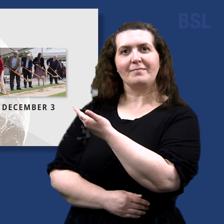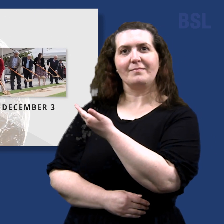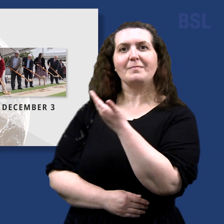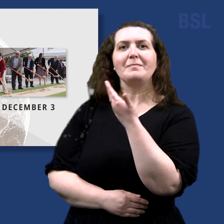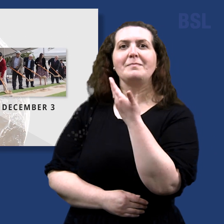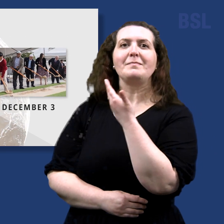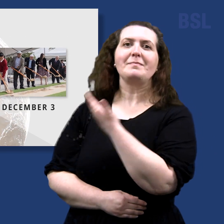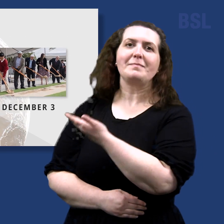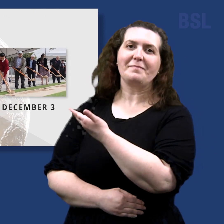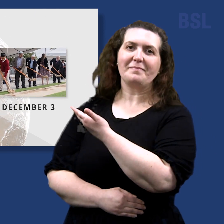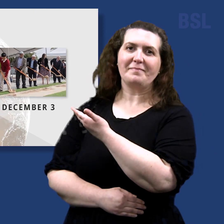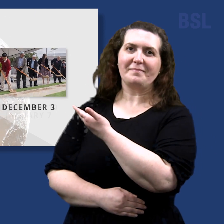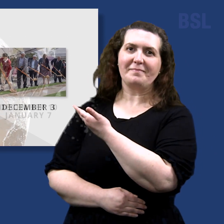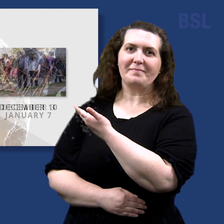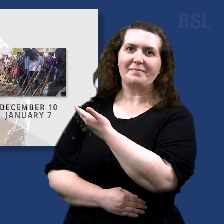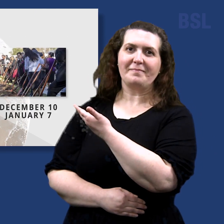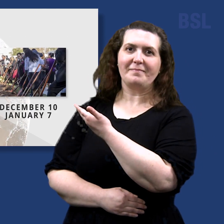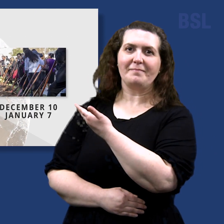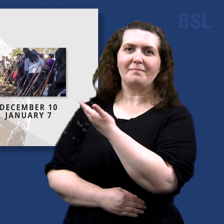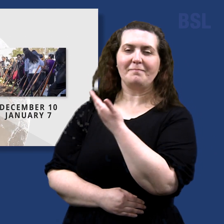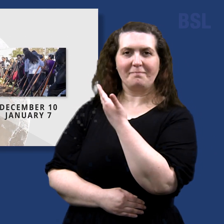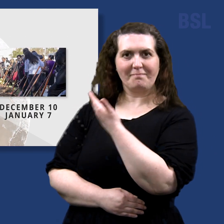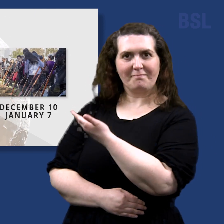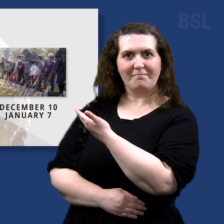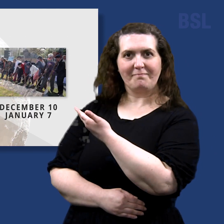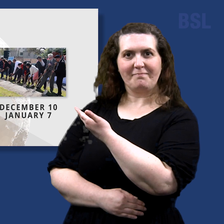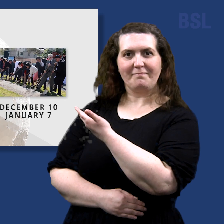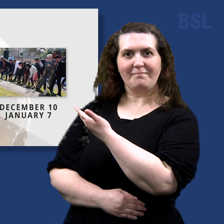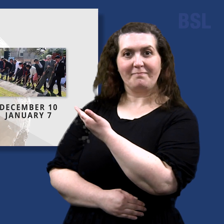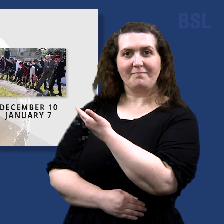City, Guatemala, and in Torreon and Curitaro, Mexico.